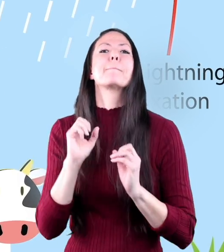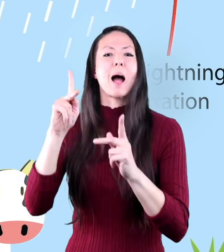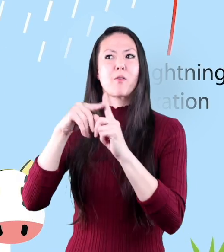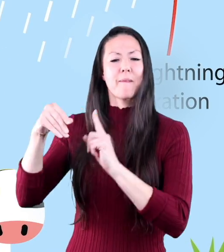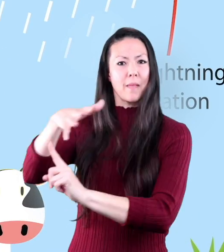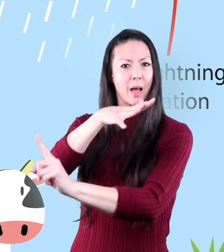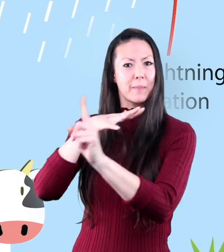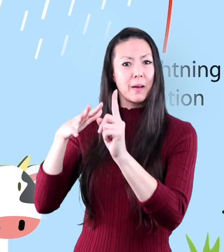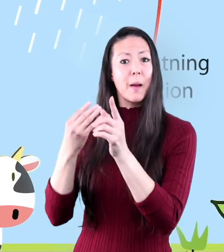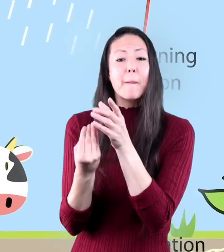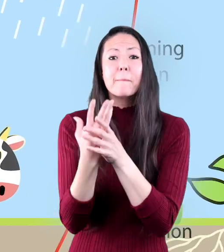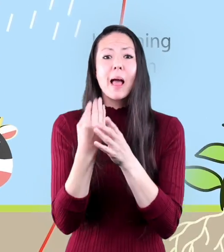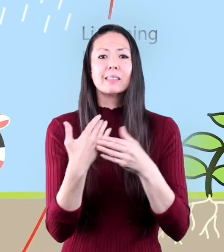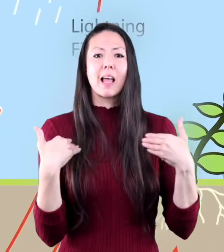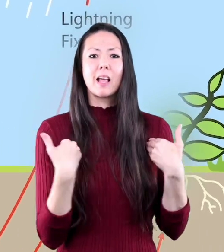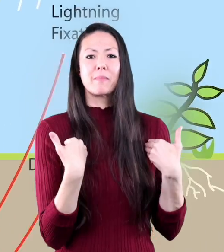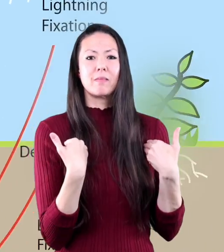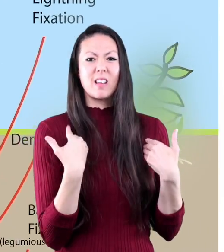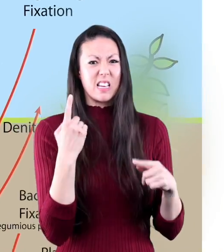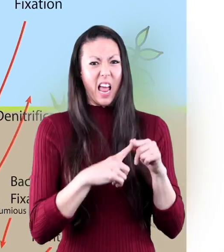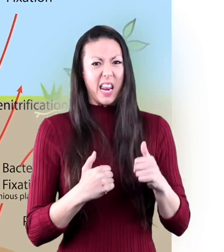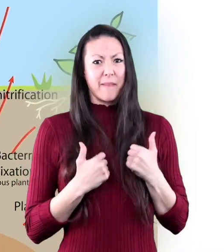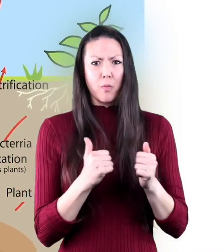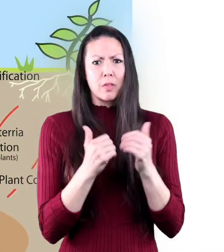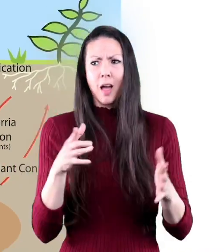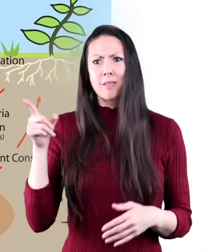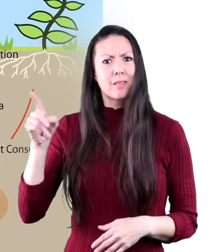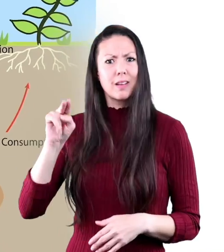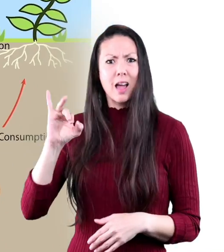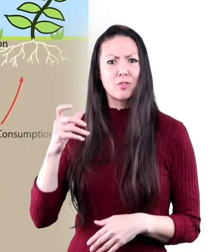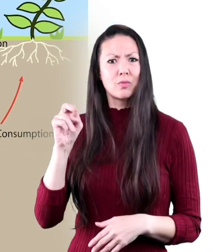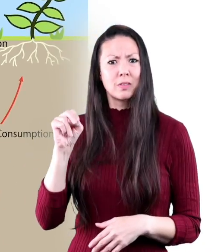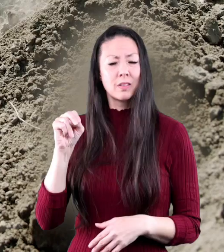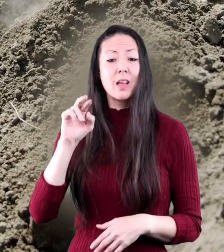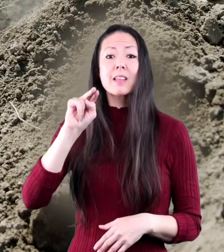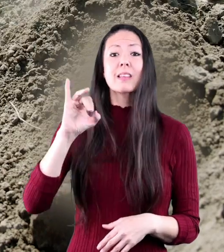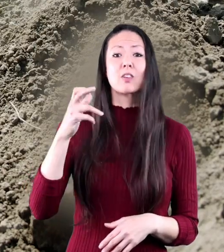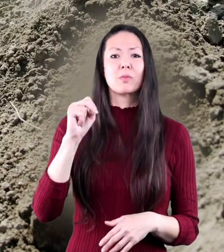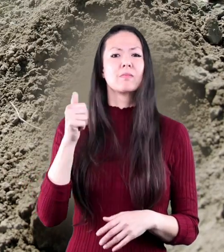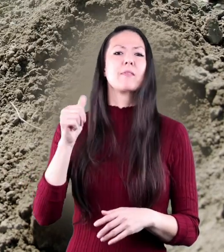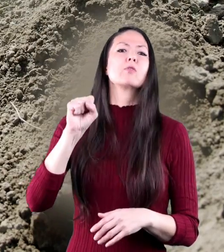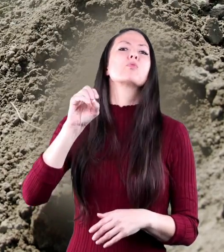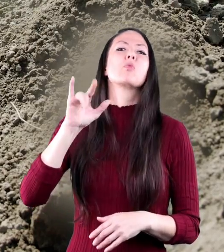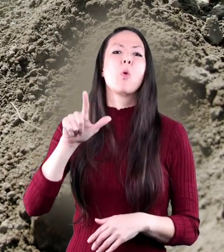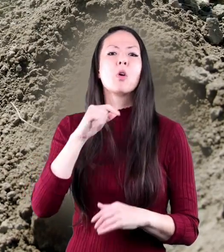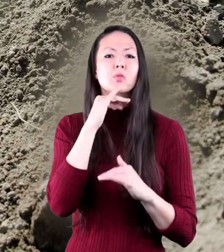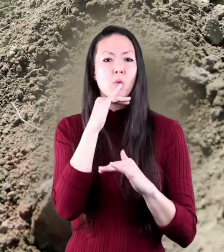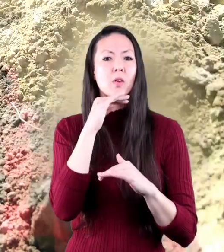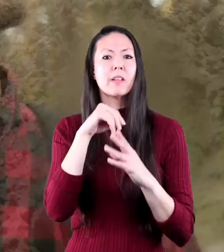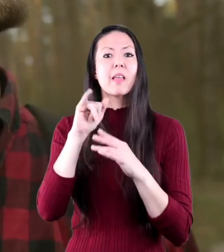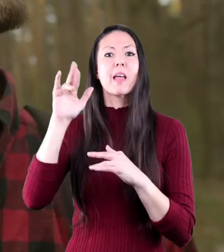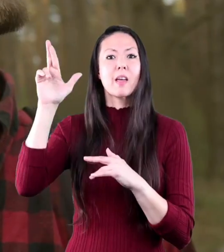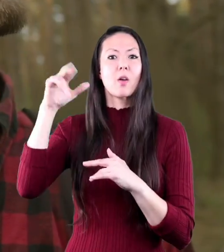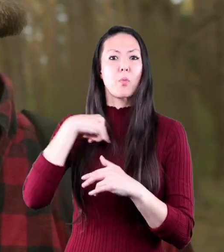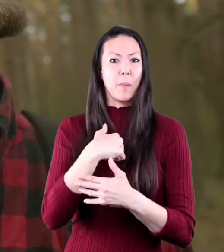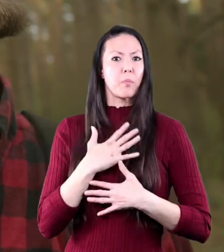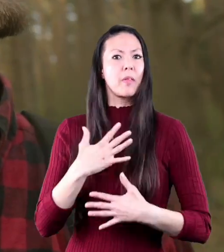again plants and animals cannot live without nitrogen nitrogen is in the soil in the air we breathe